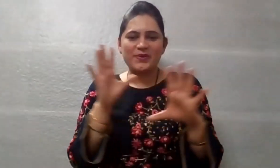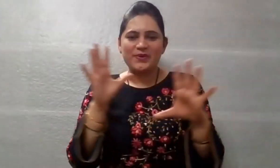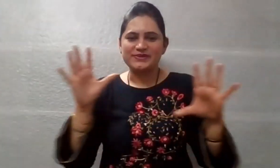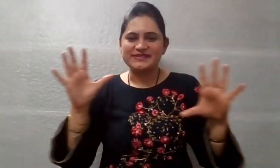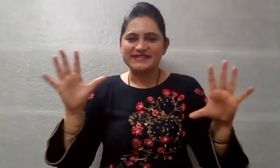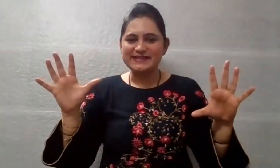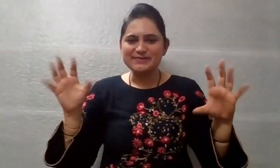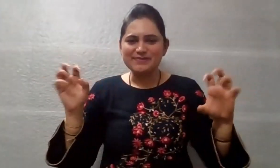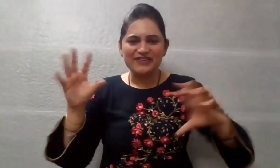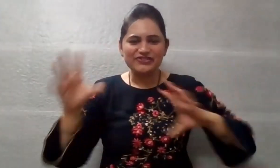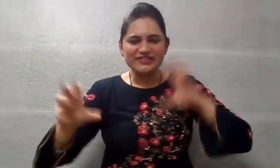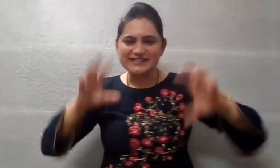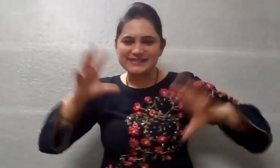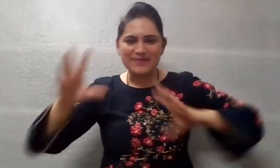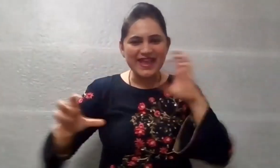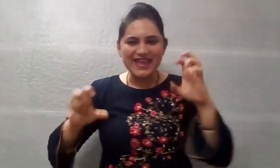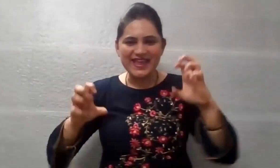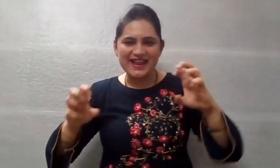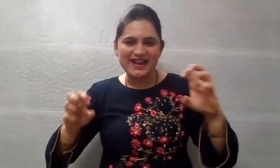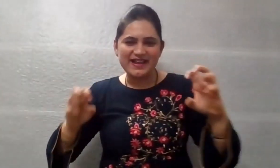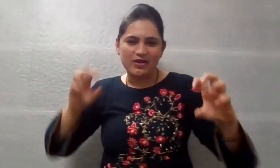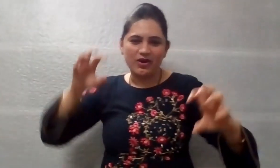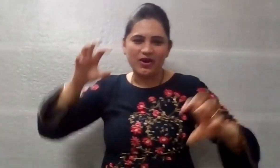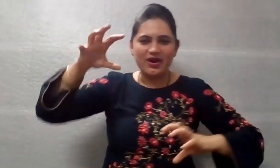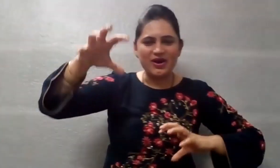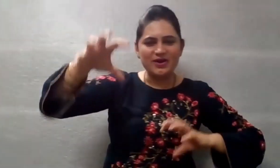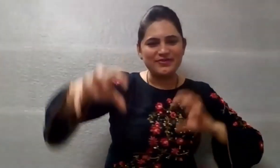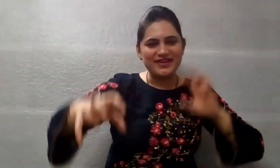So, sing the magical spell.